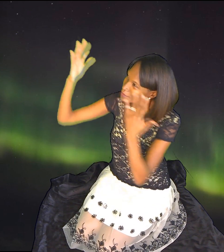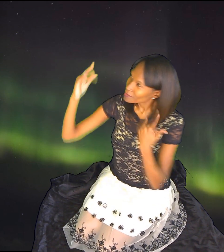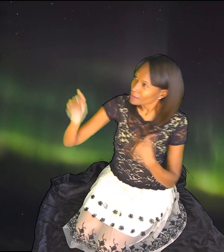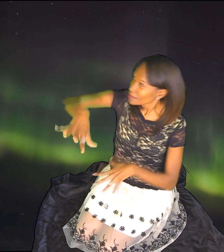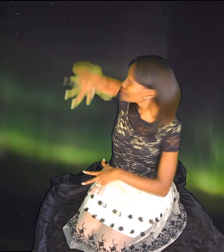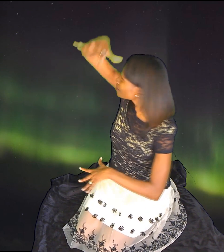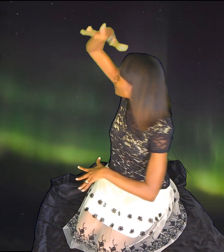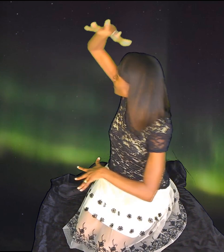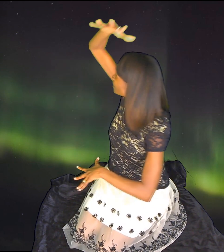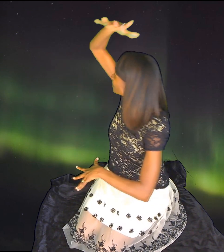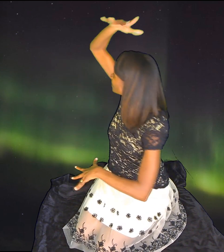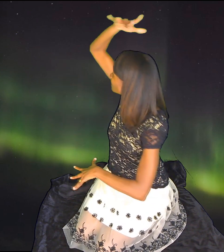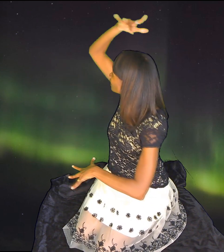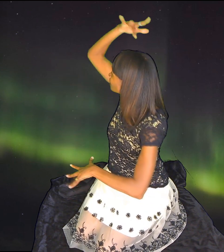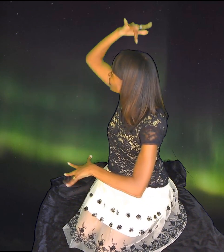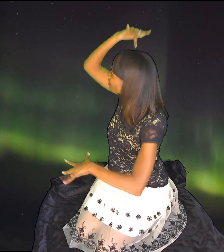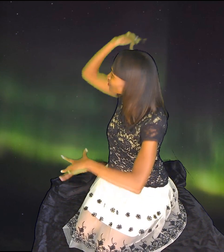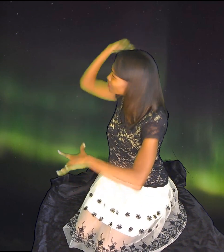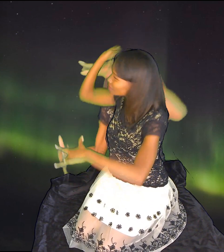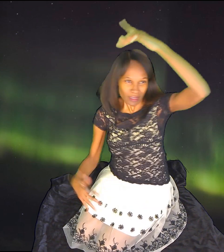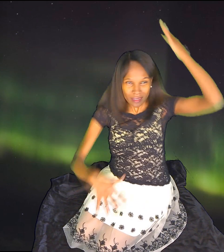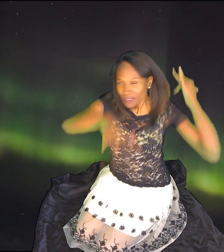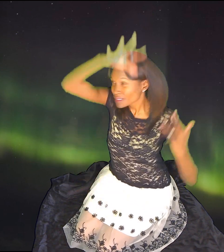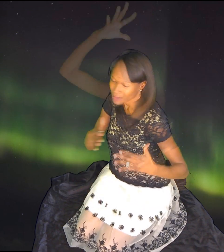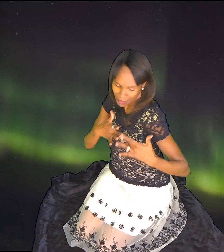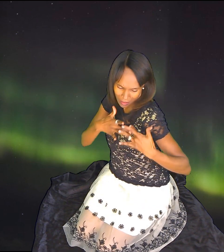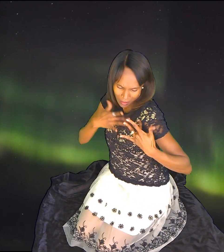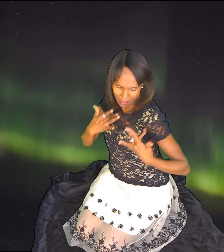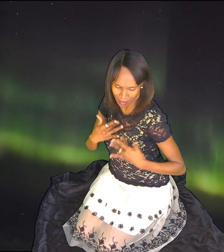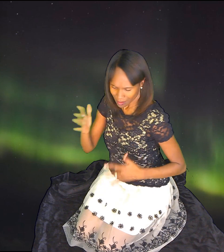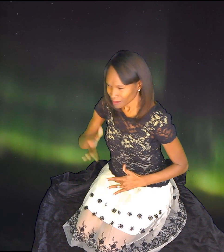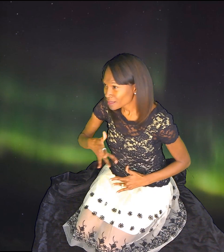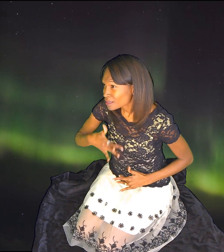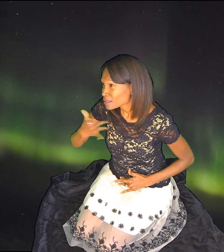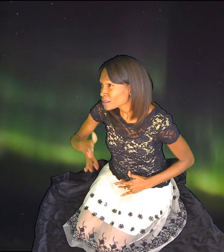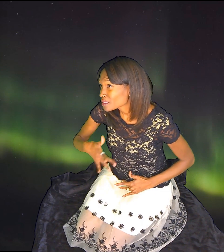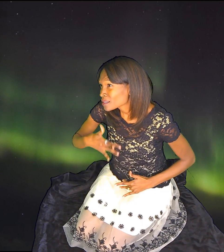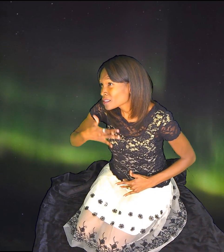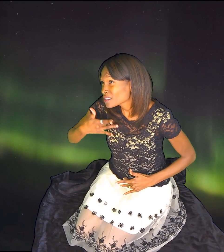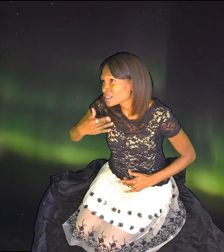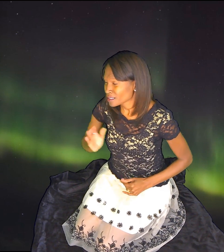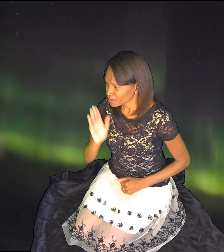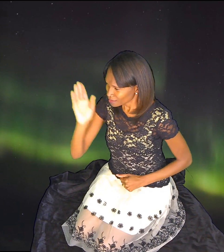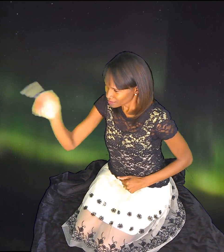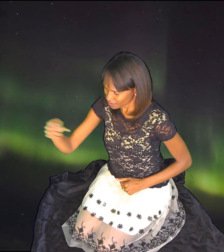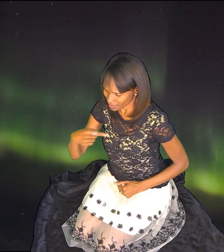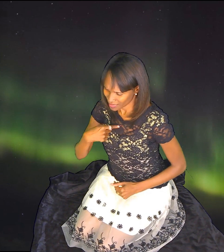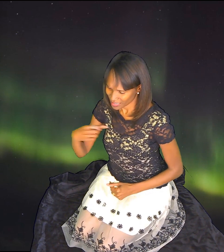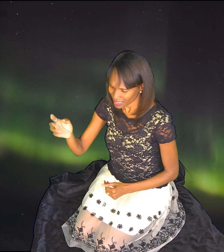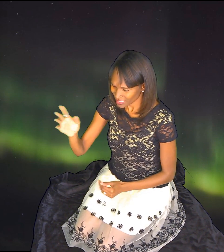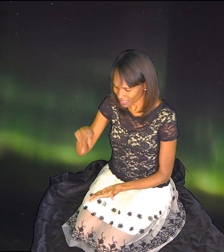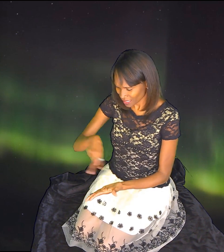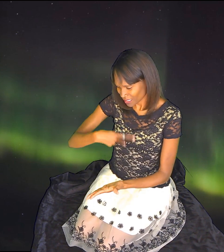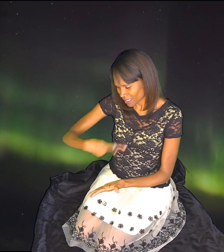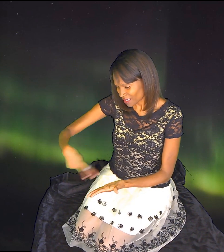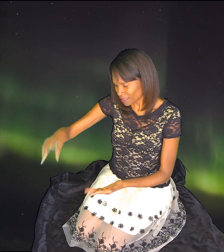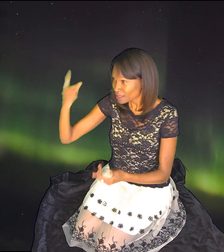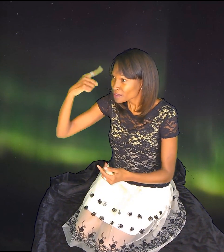by your glory. What will my heart feel? Will I dance